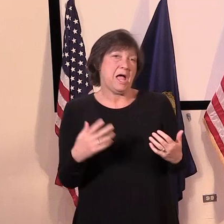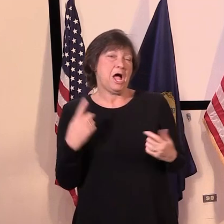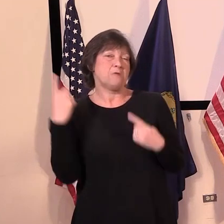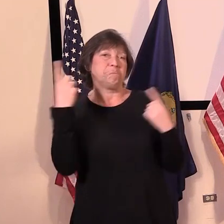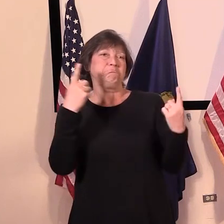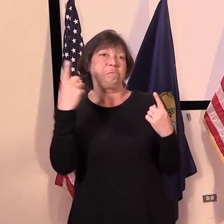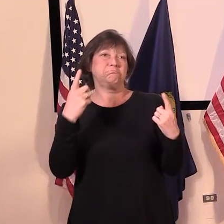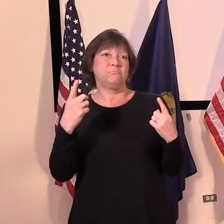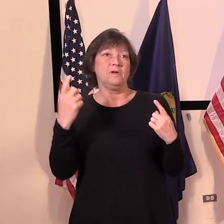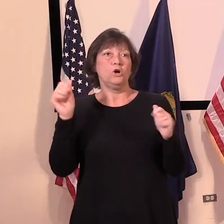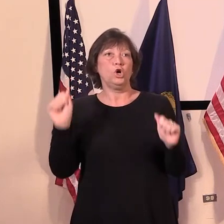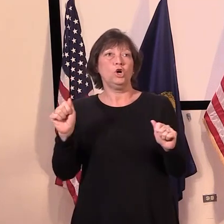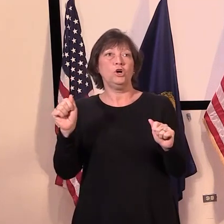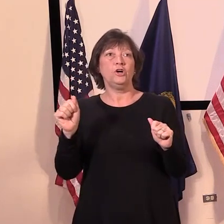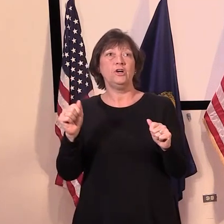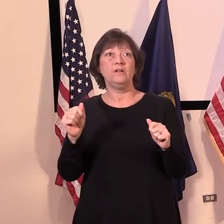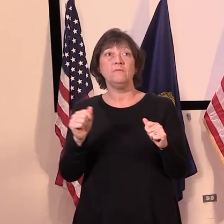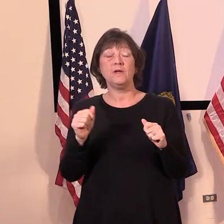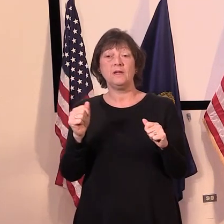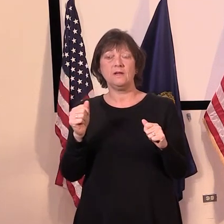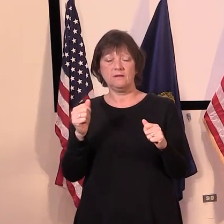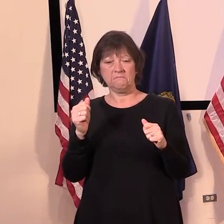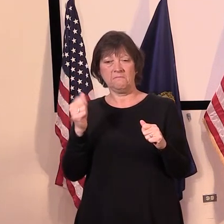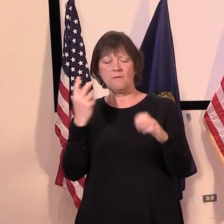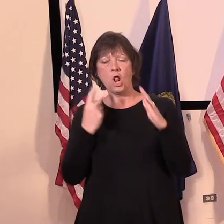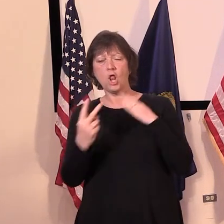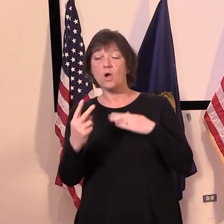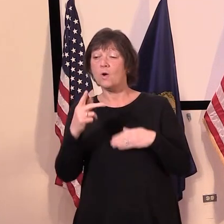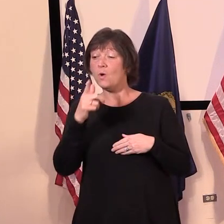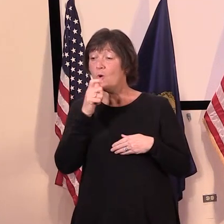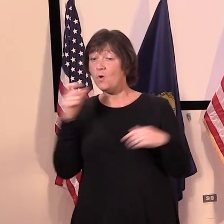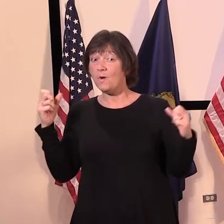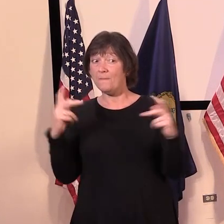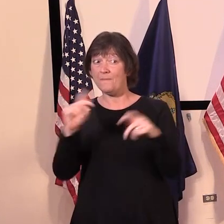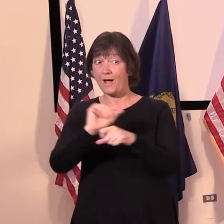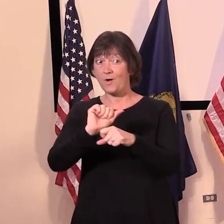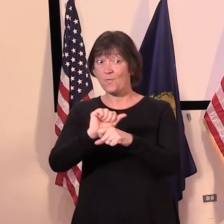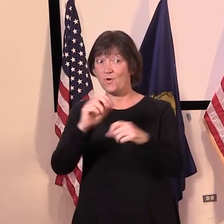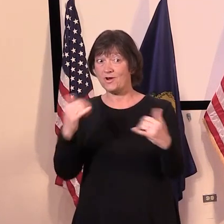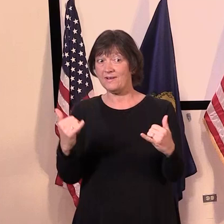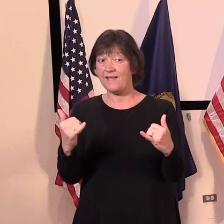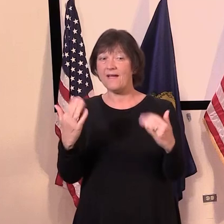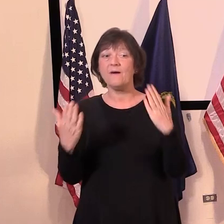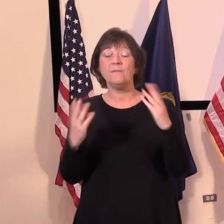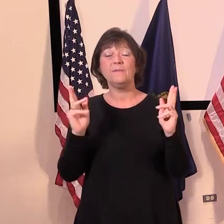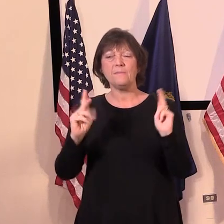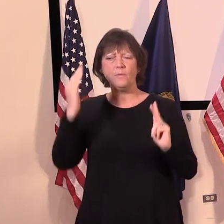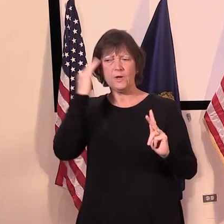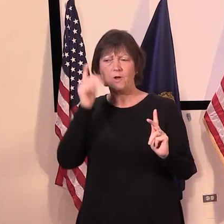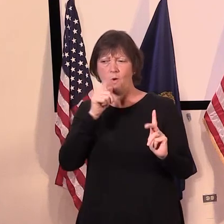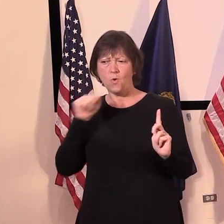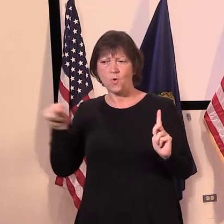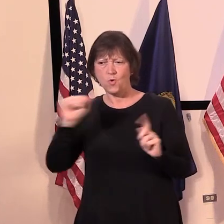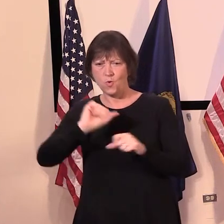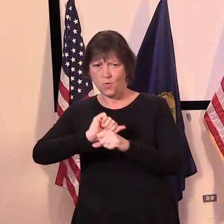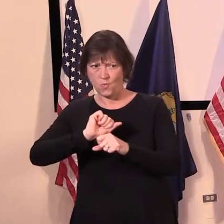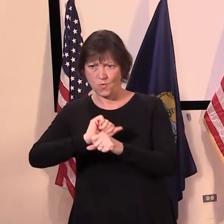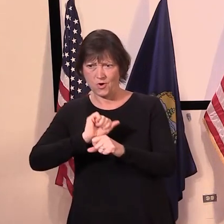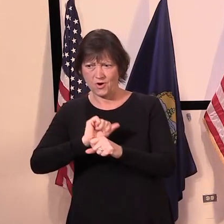guess, forward contact tracing, right, in terms of, you know, maybe people sign in to work. And so we know